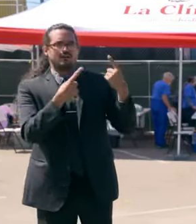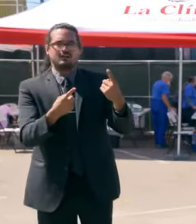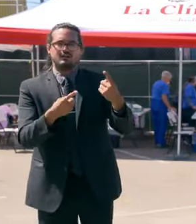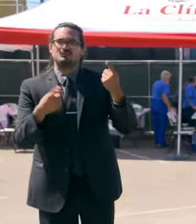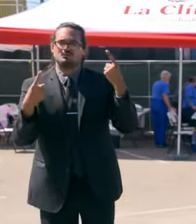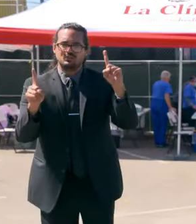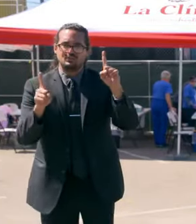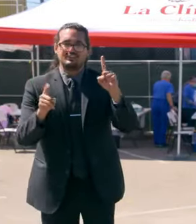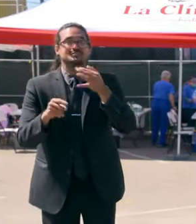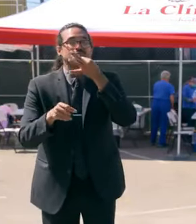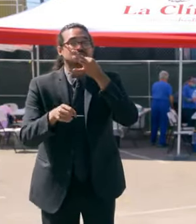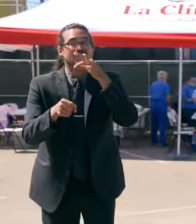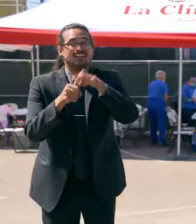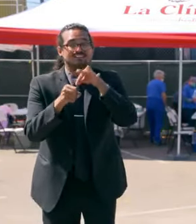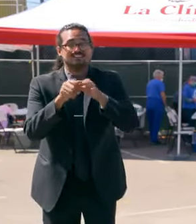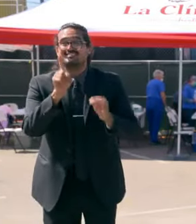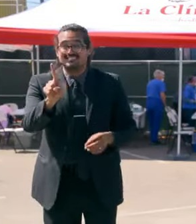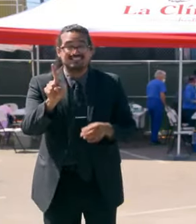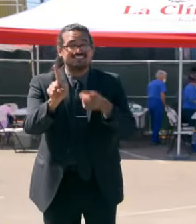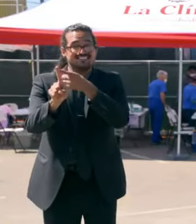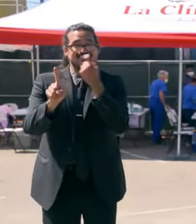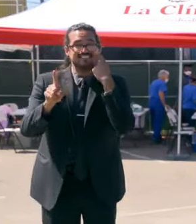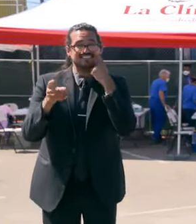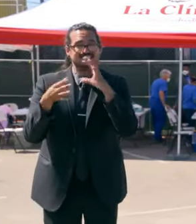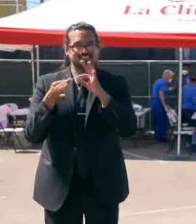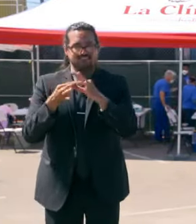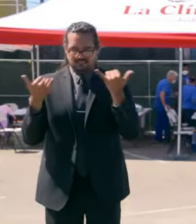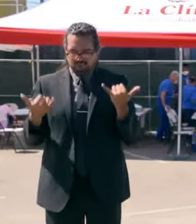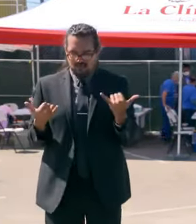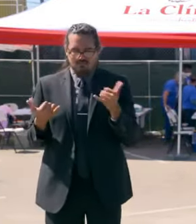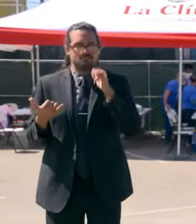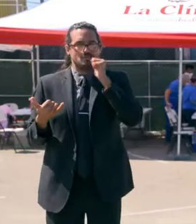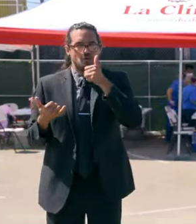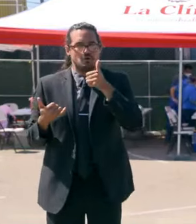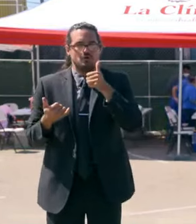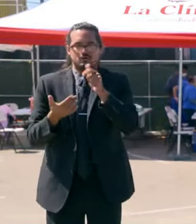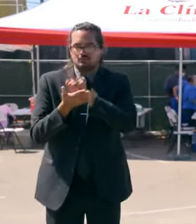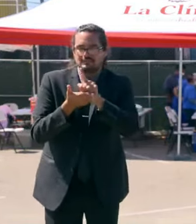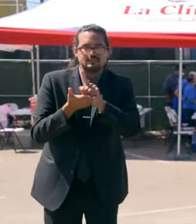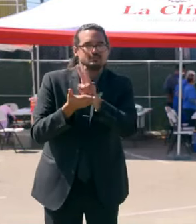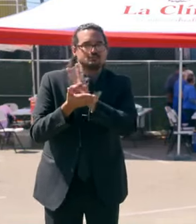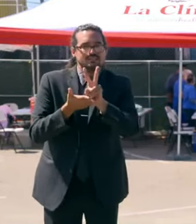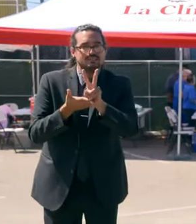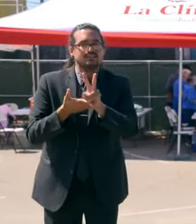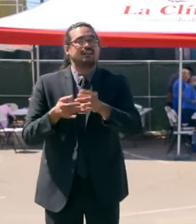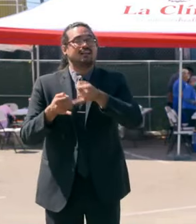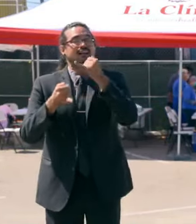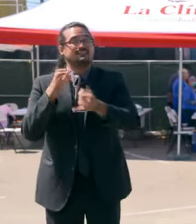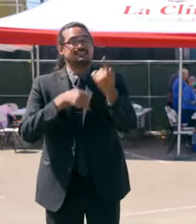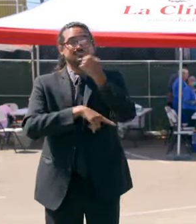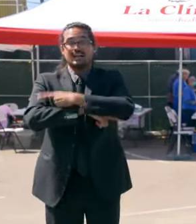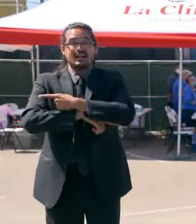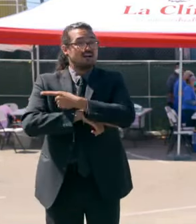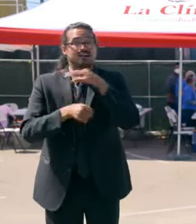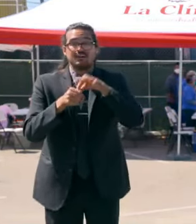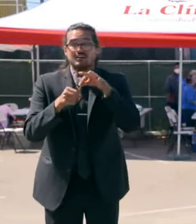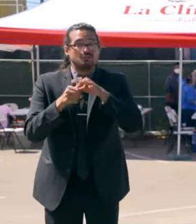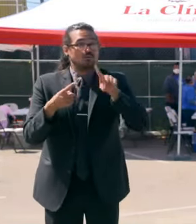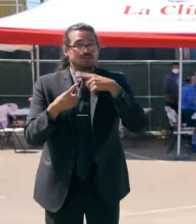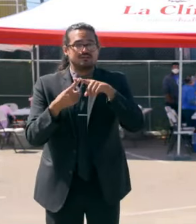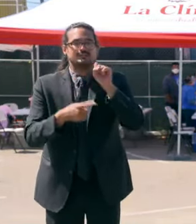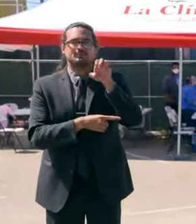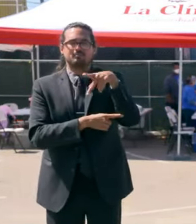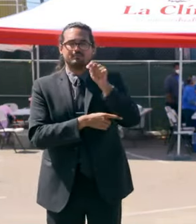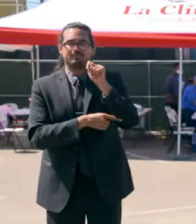election, as you suggest, is today. The election is today, tomorrow, throughout this week. The last day of the election is September 14th. I want to encourage everybody that's